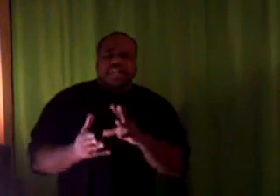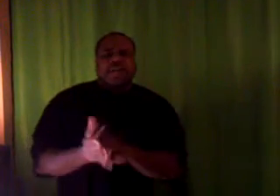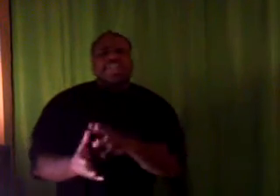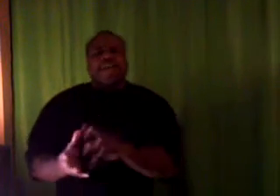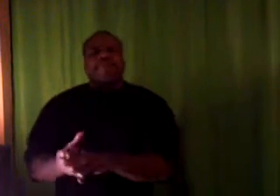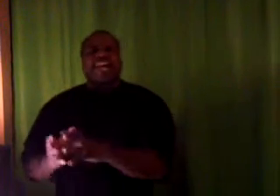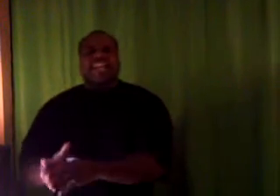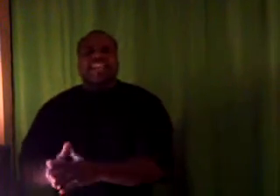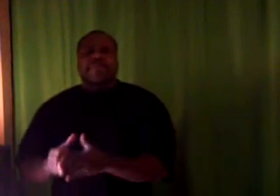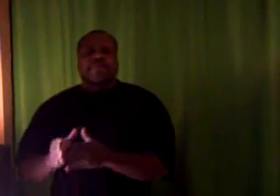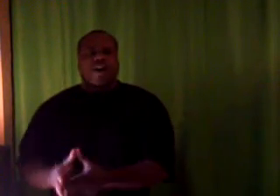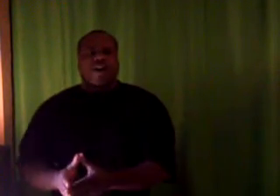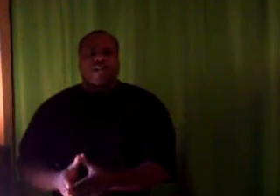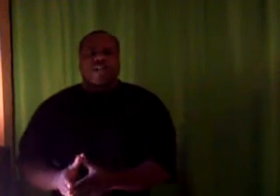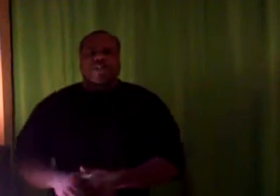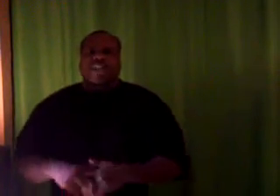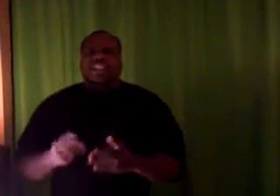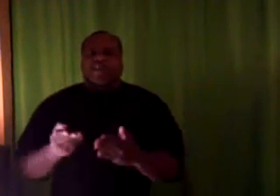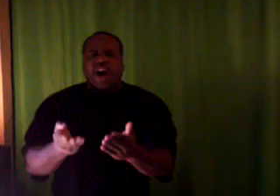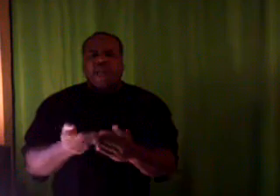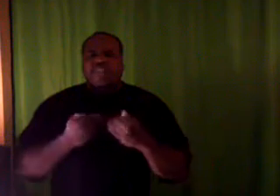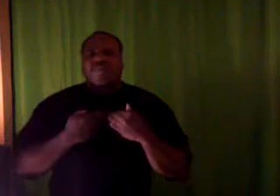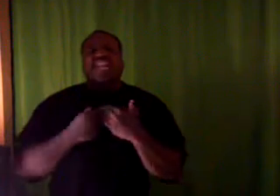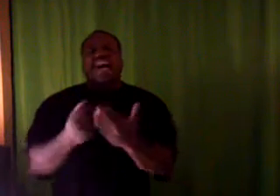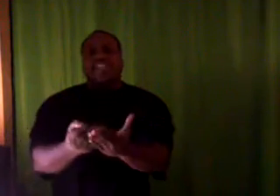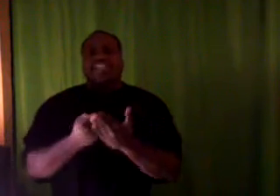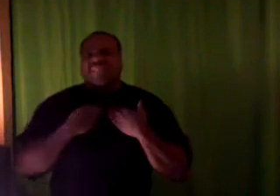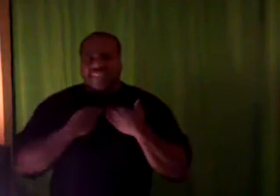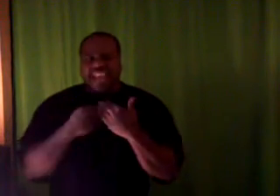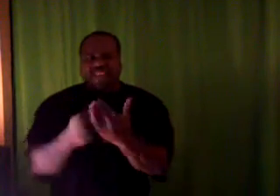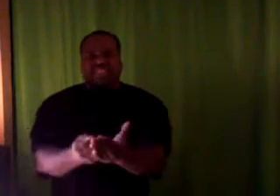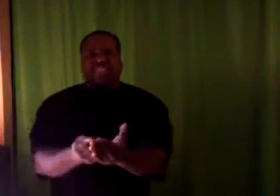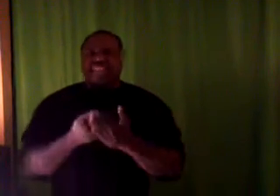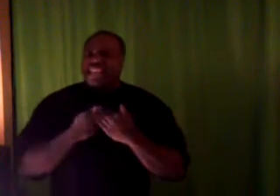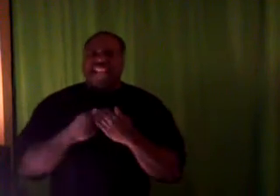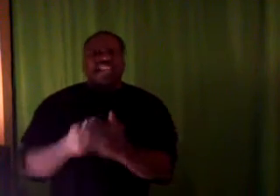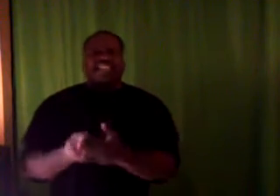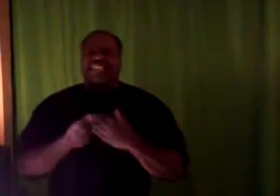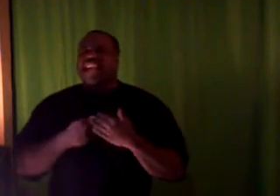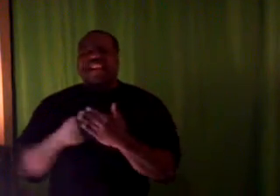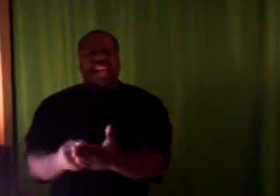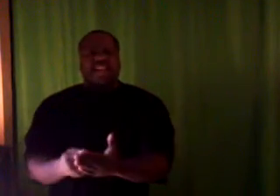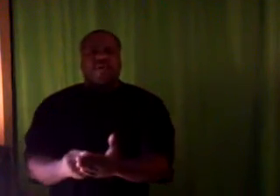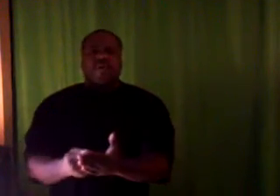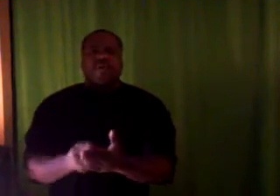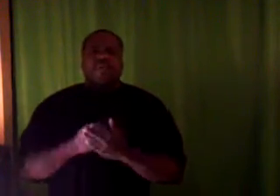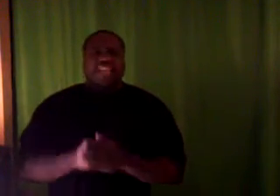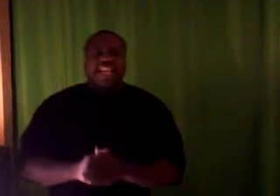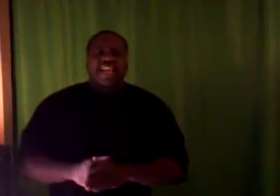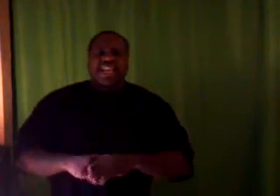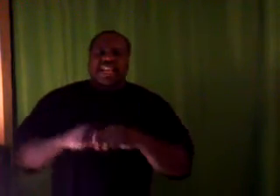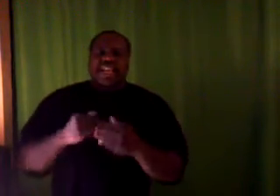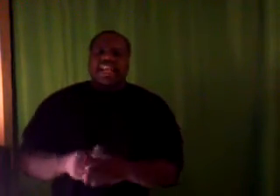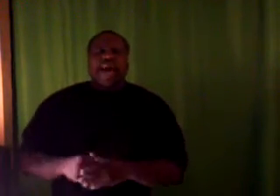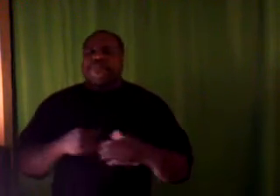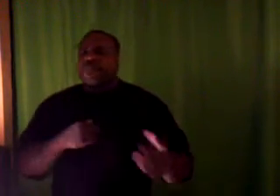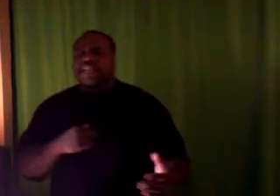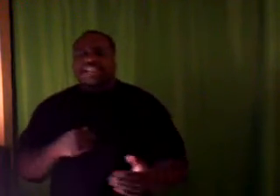sometimes you got to keep it raw. Because all we do is call each other niggas. Nigga this, nigga that. You know what I'm saying? Nigga, I'm from this